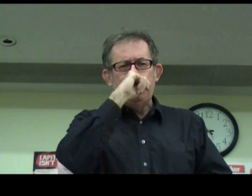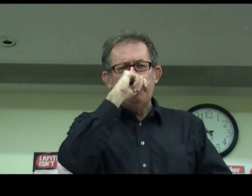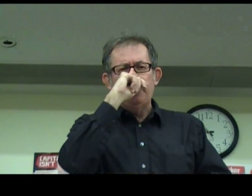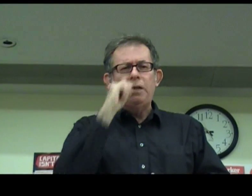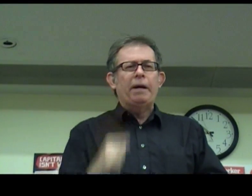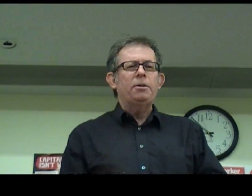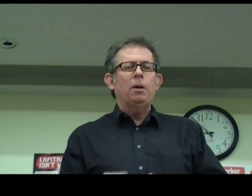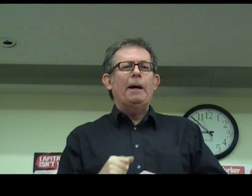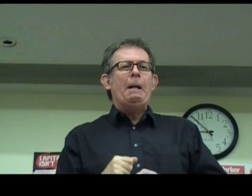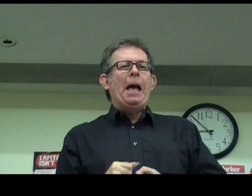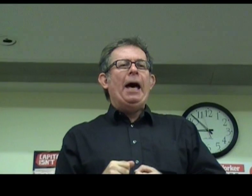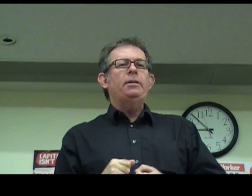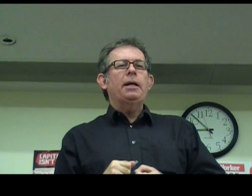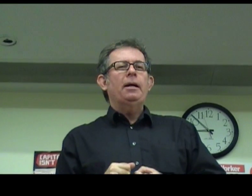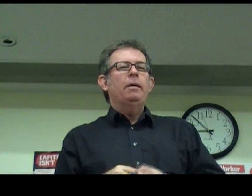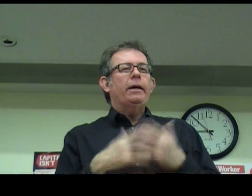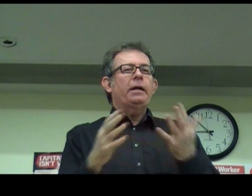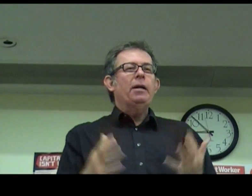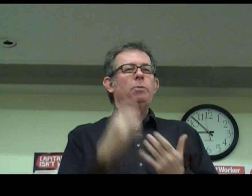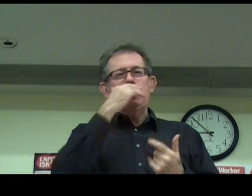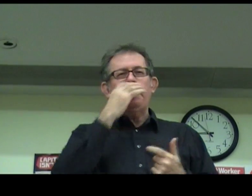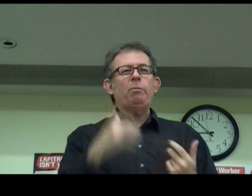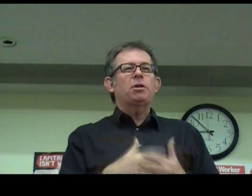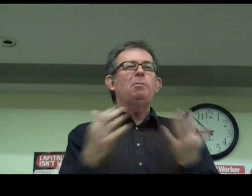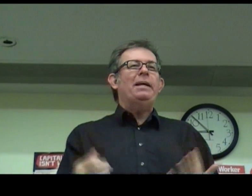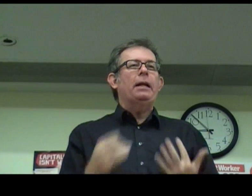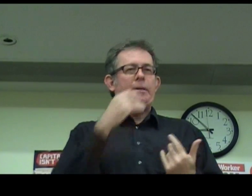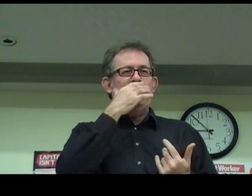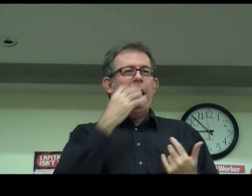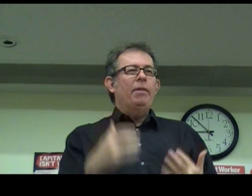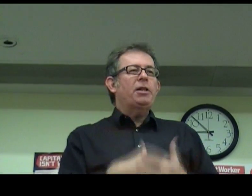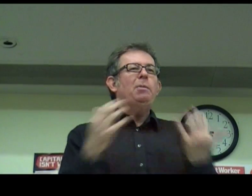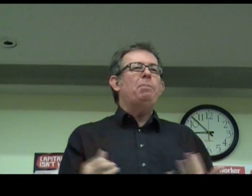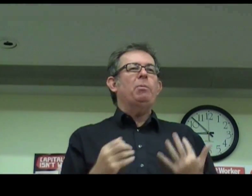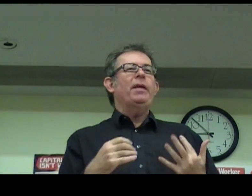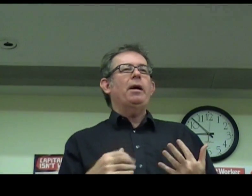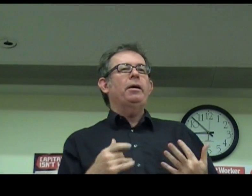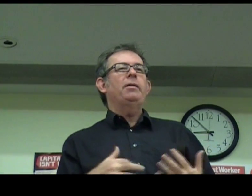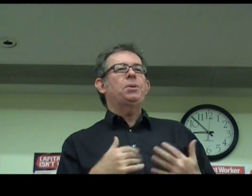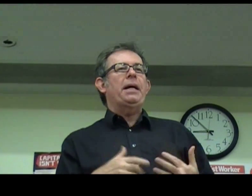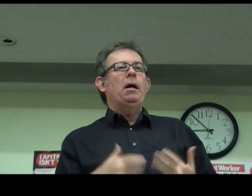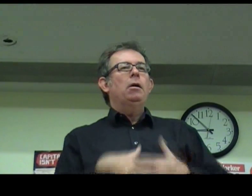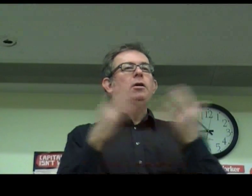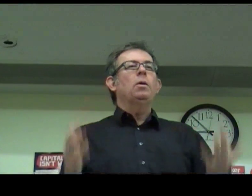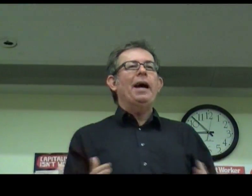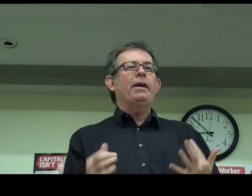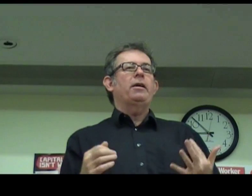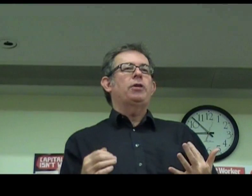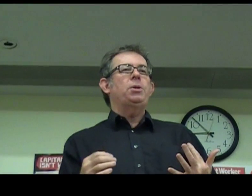chief ayatollah. And the Guardian is explaining what's going to be in the letter. And there's going to be a bit where they're going to say, look at all the other countries in